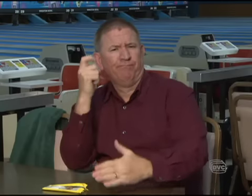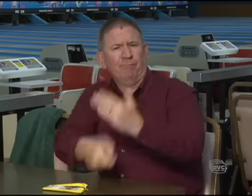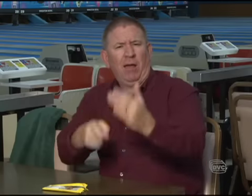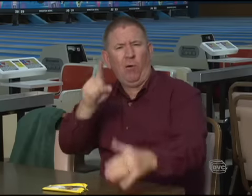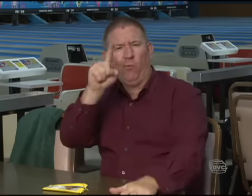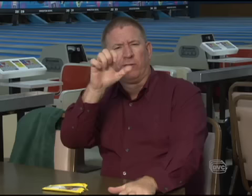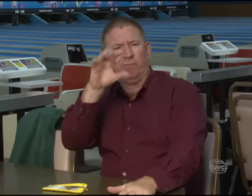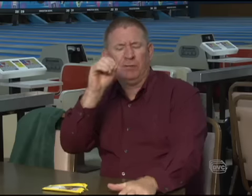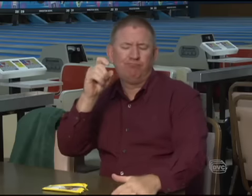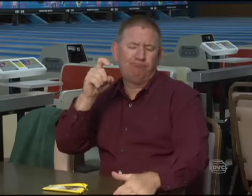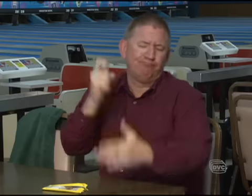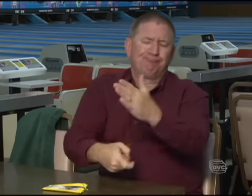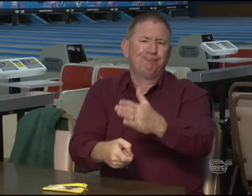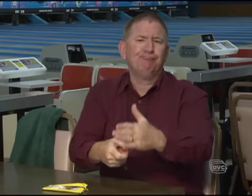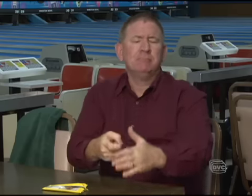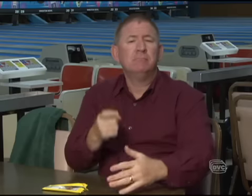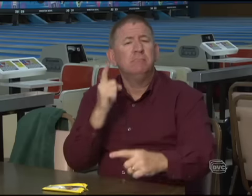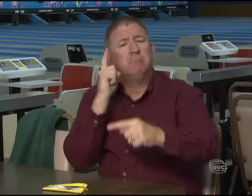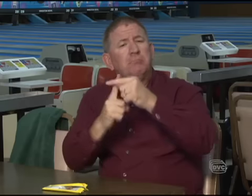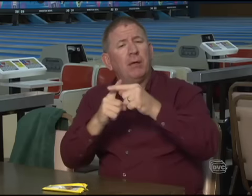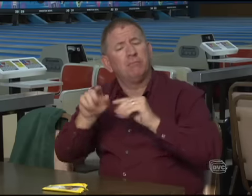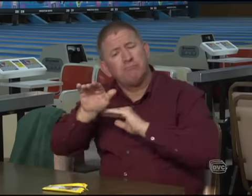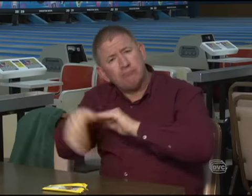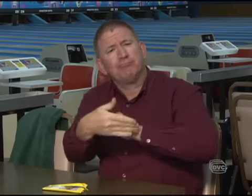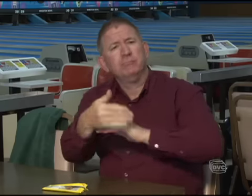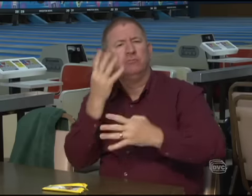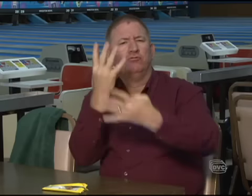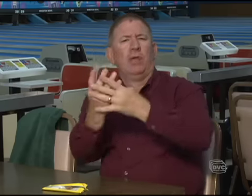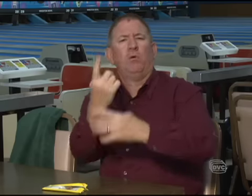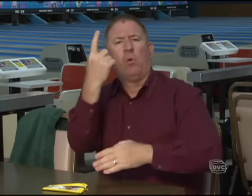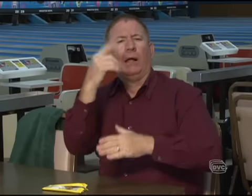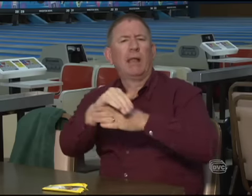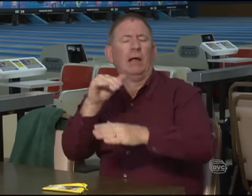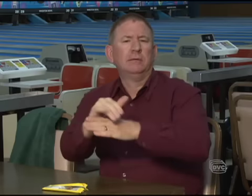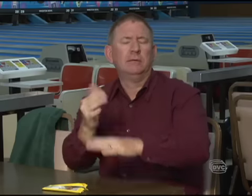the judge do? He fined him $150 and he had to spend one night in jail.